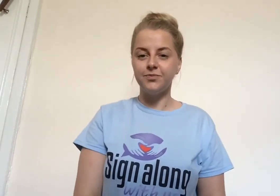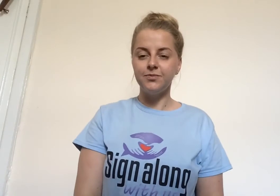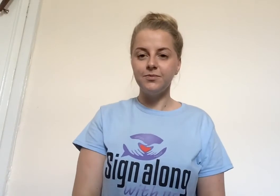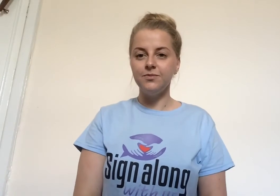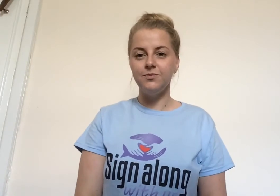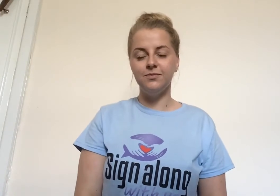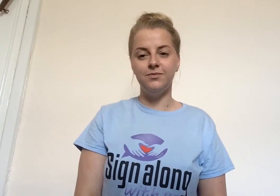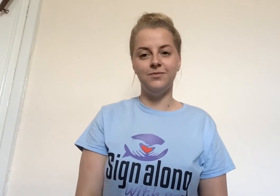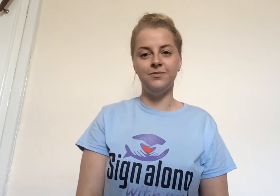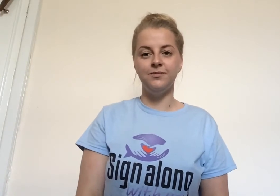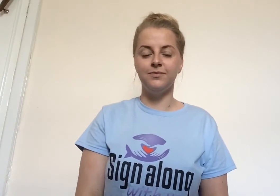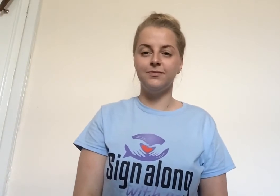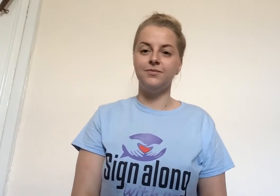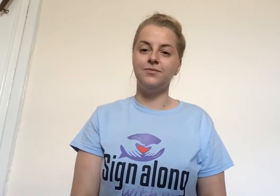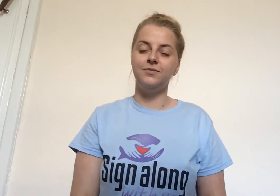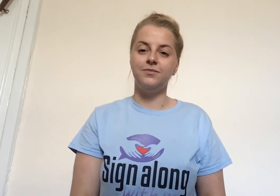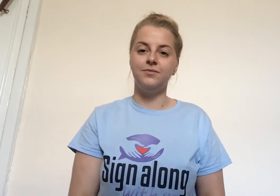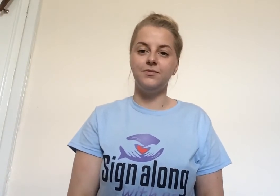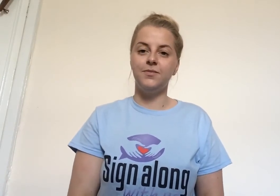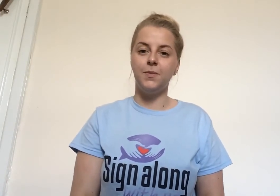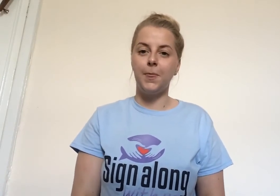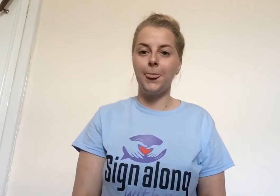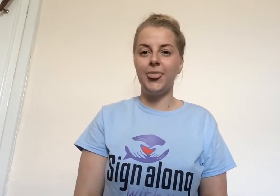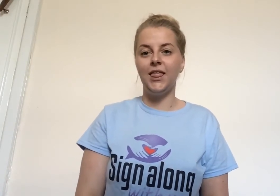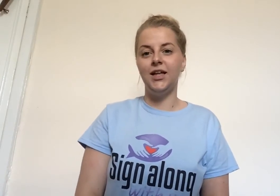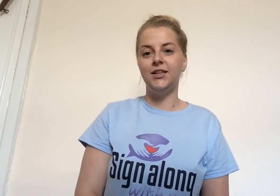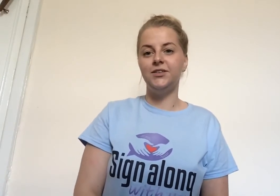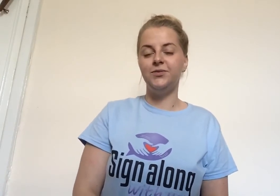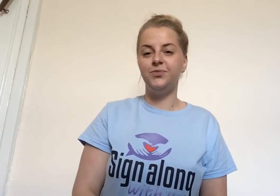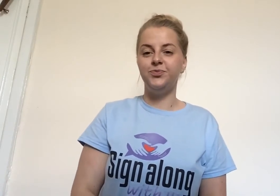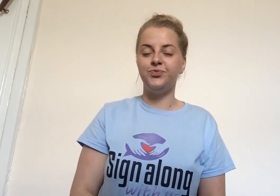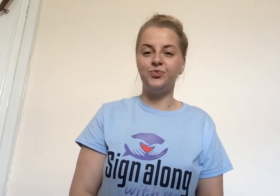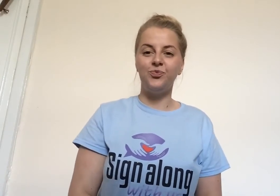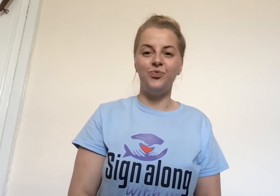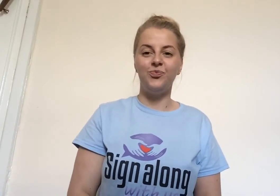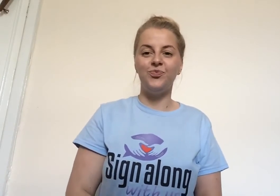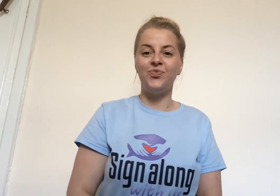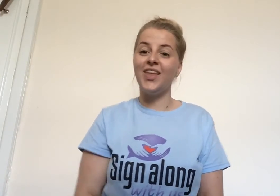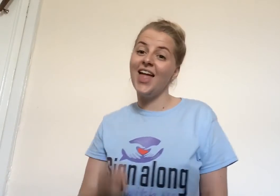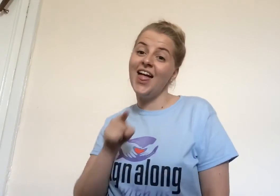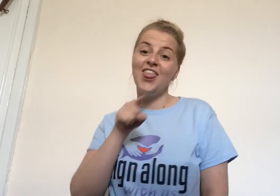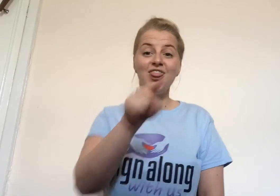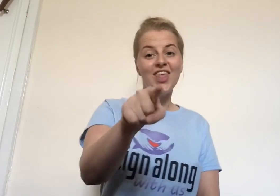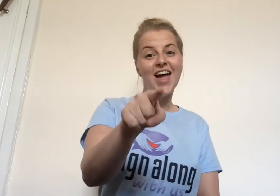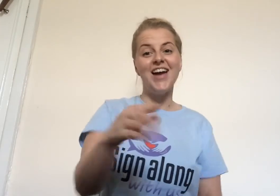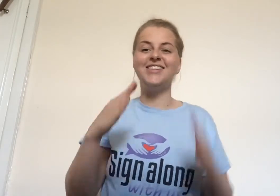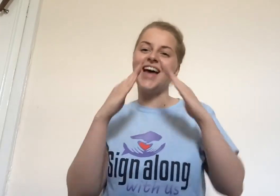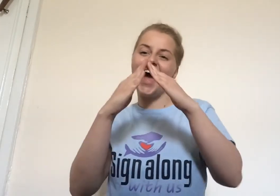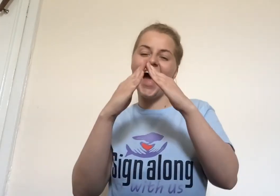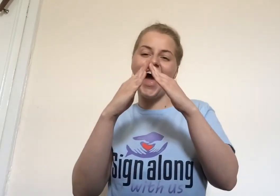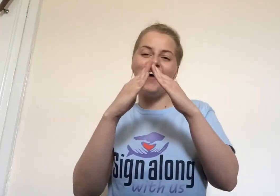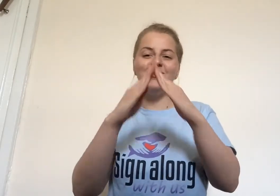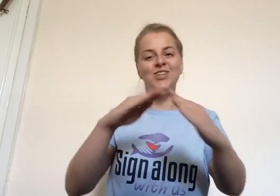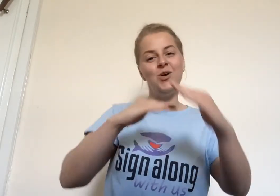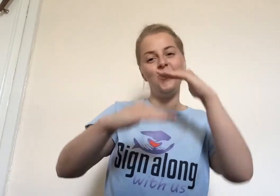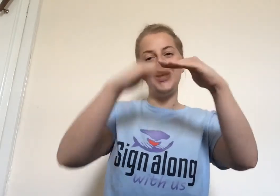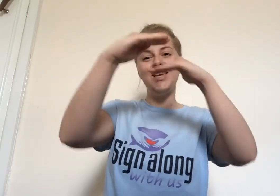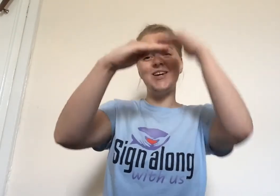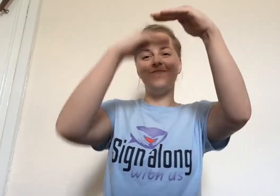million There's a house we can